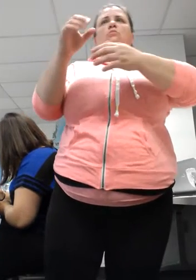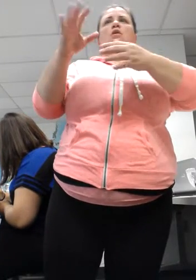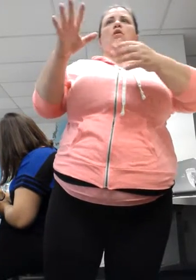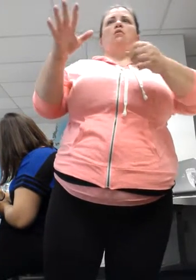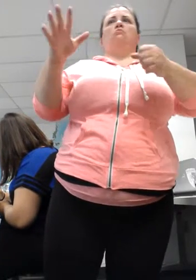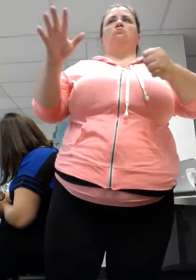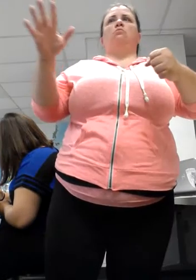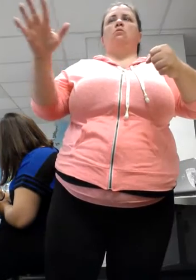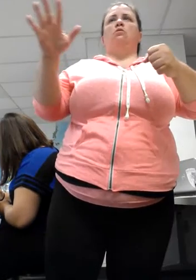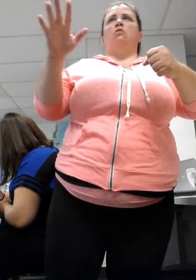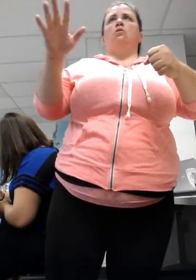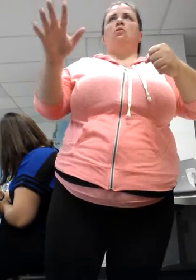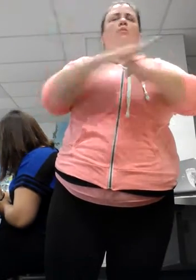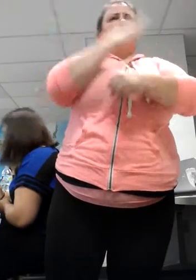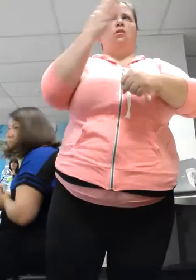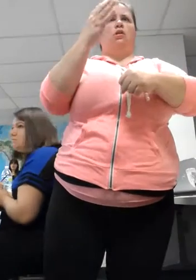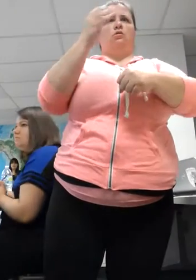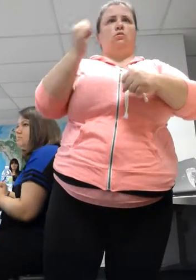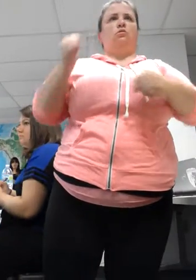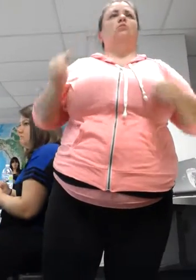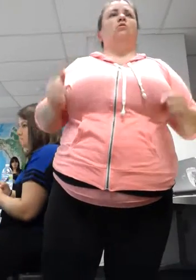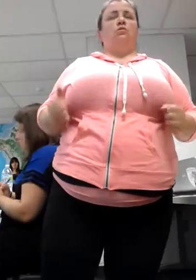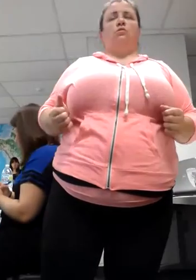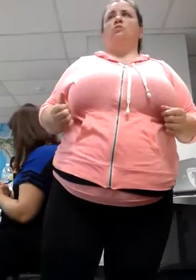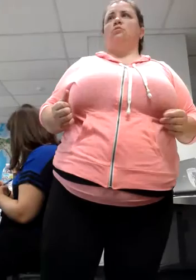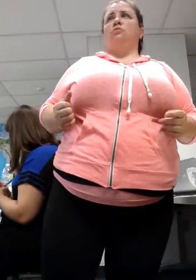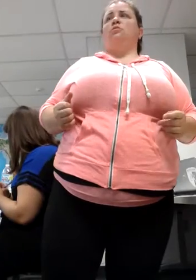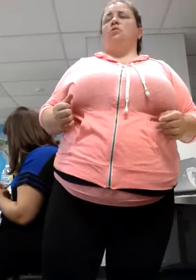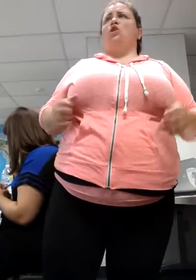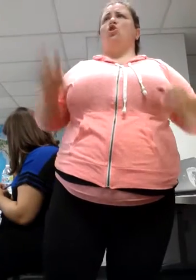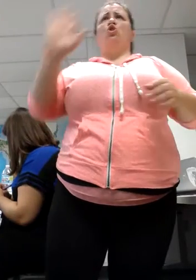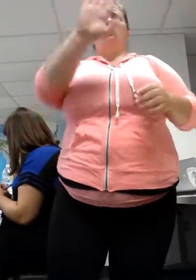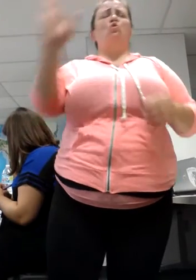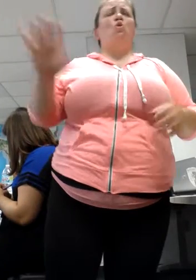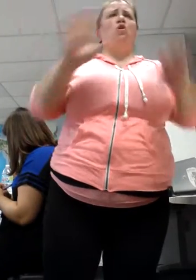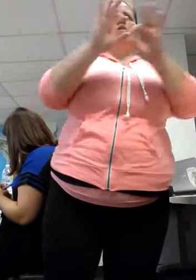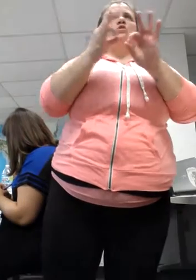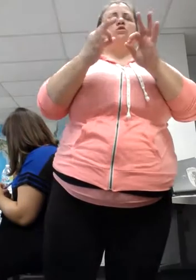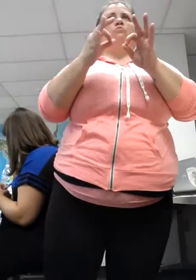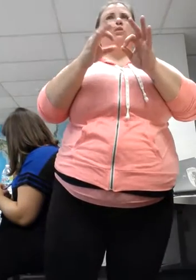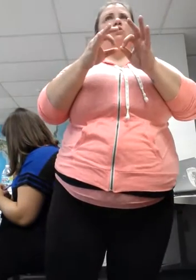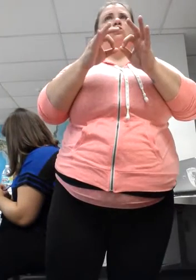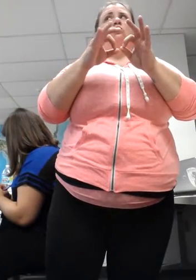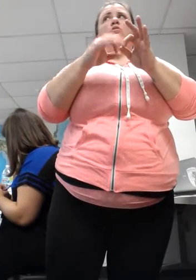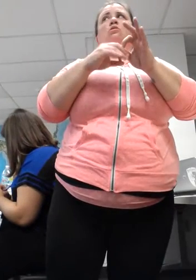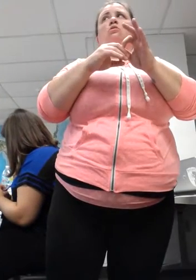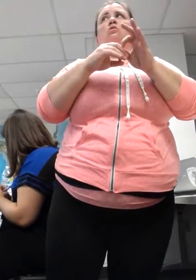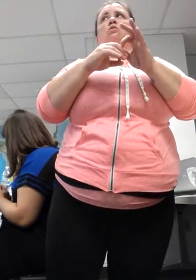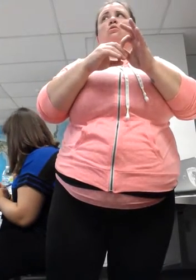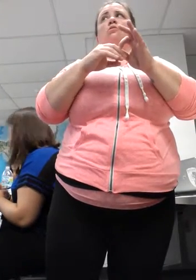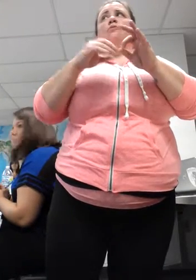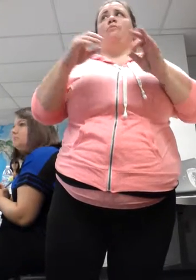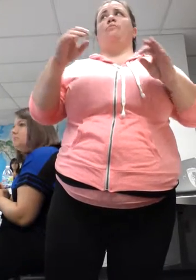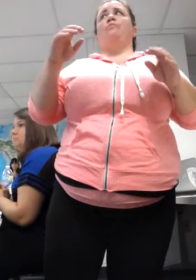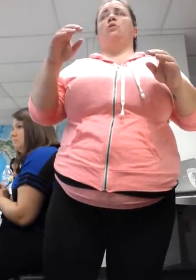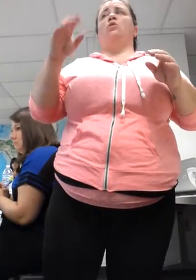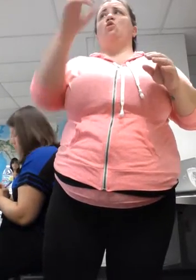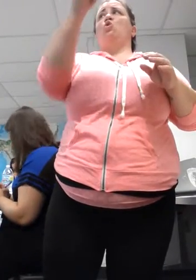Does your interpretation comply with the grammar and